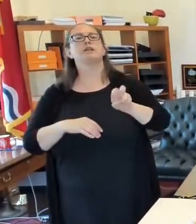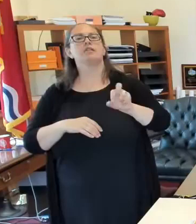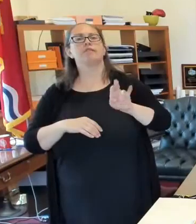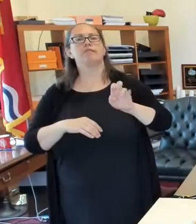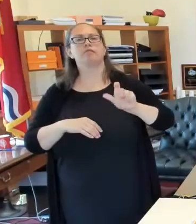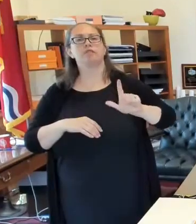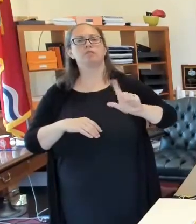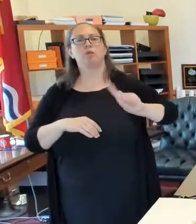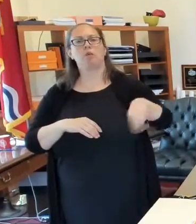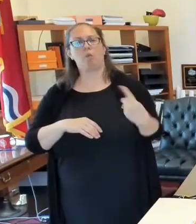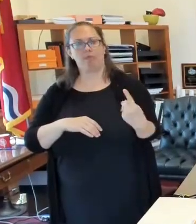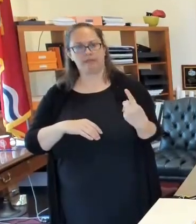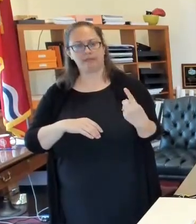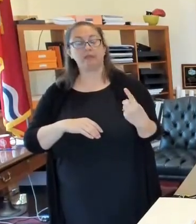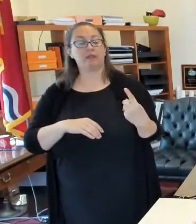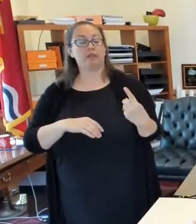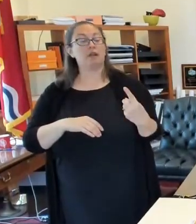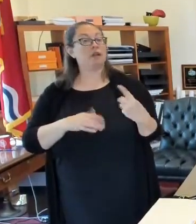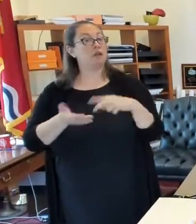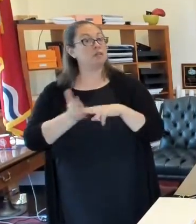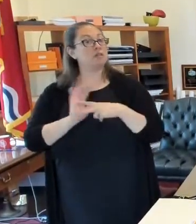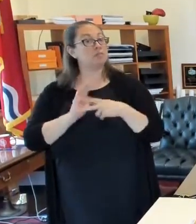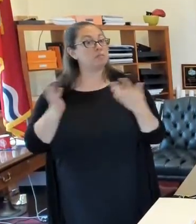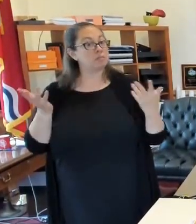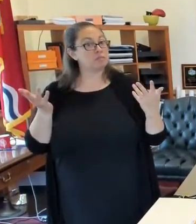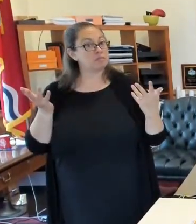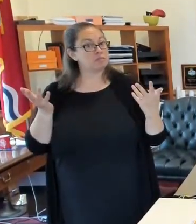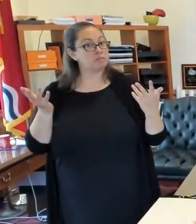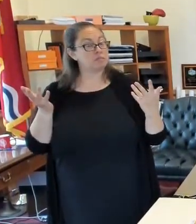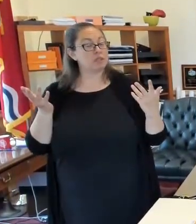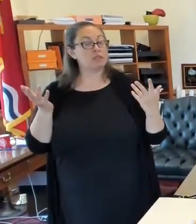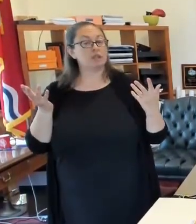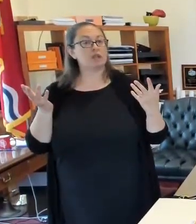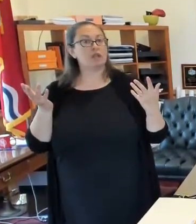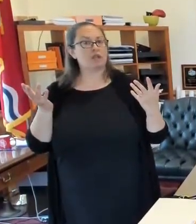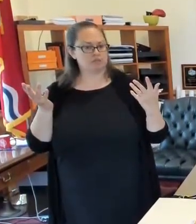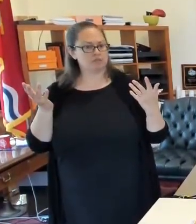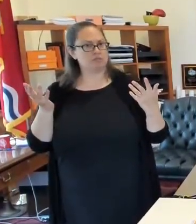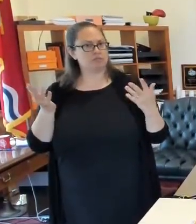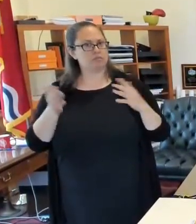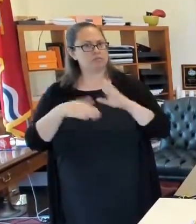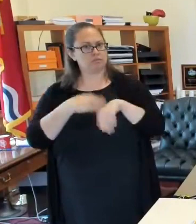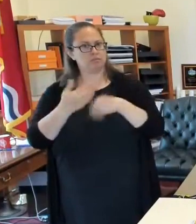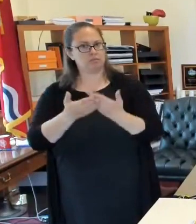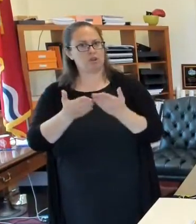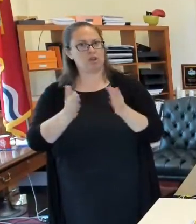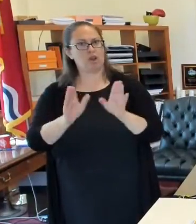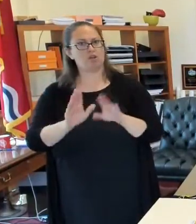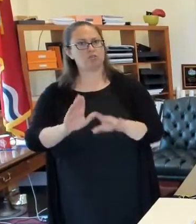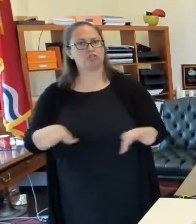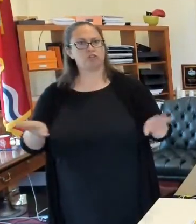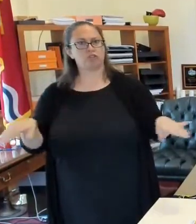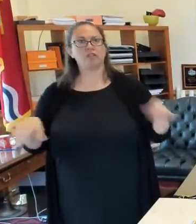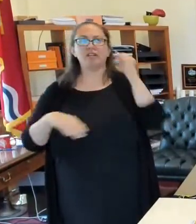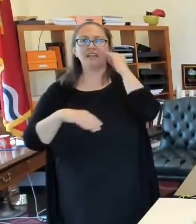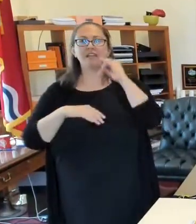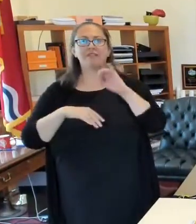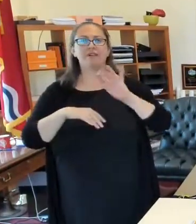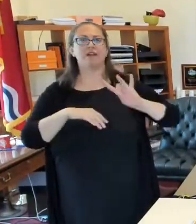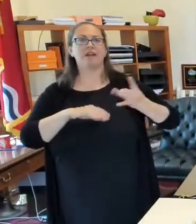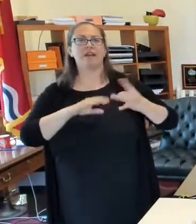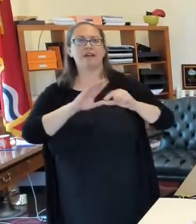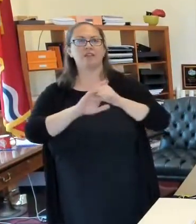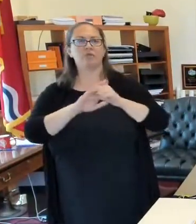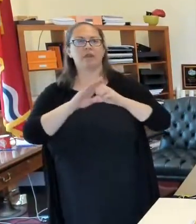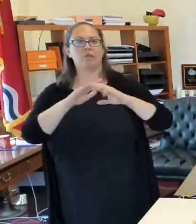what that means is that every kid will get, if they're in eighth grade or under, they're going to